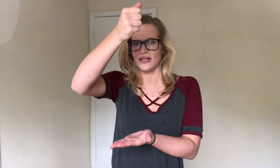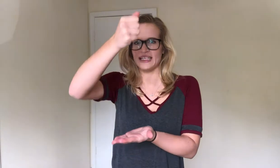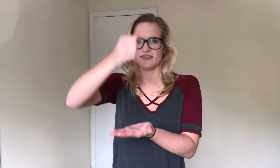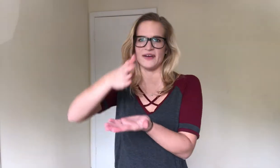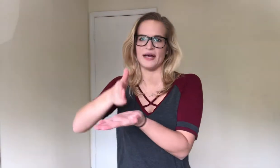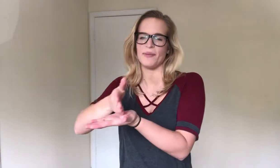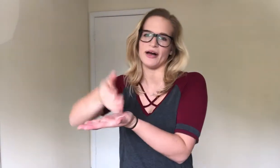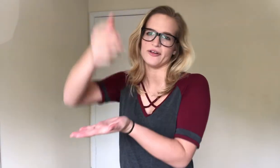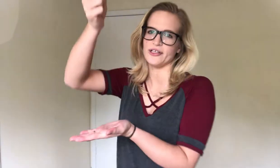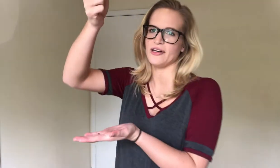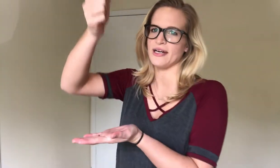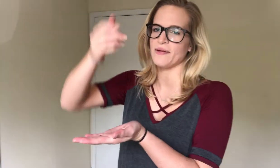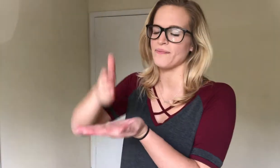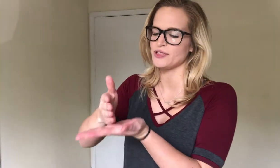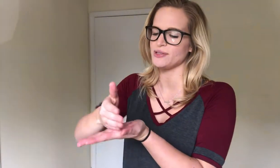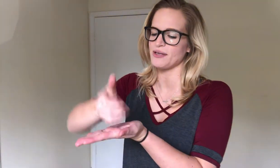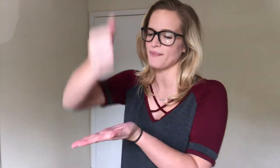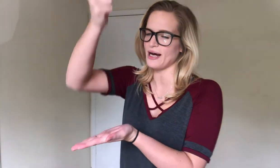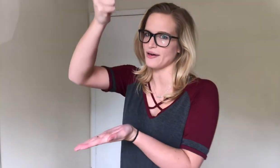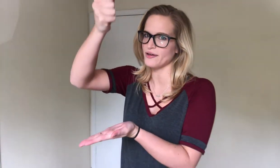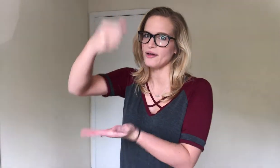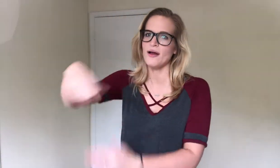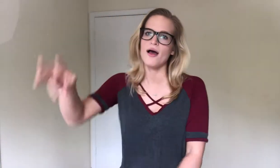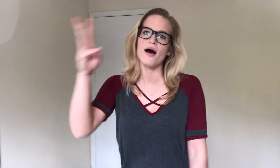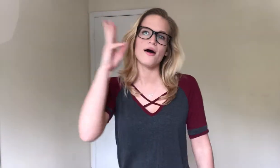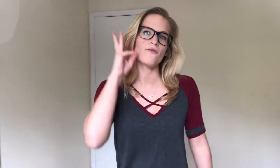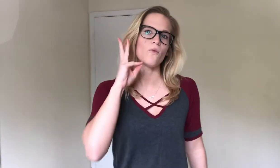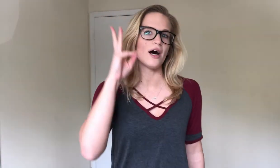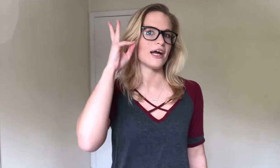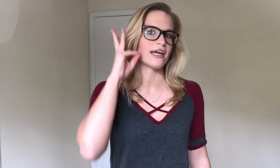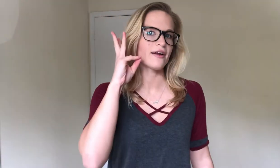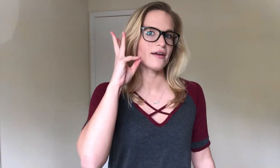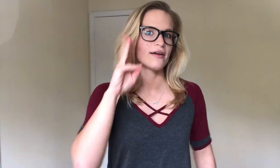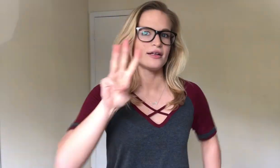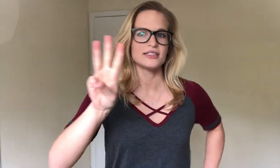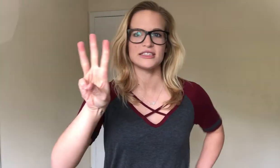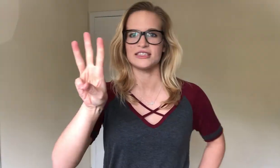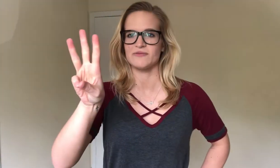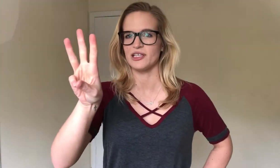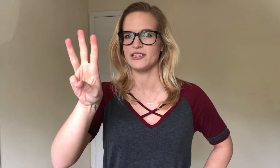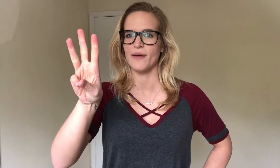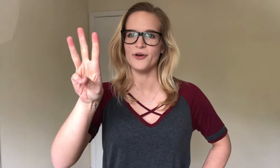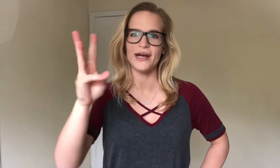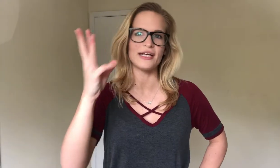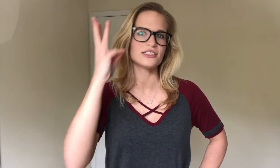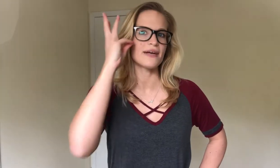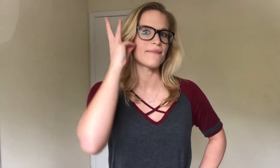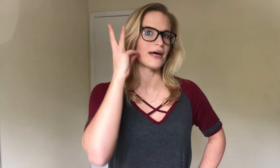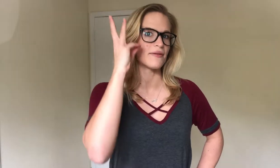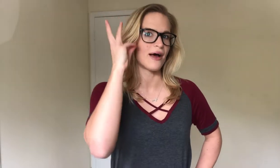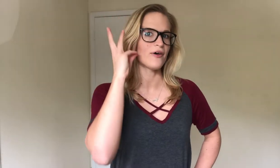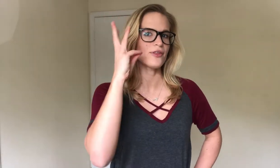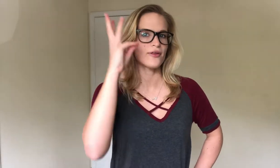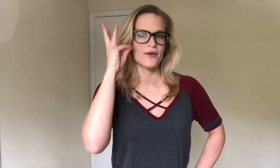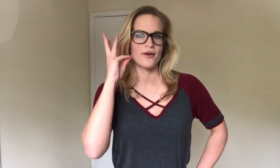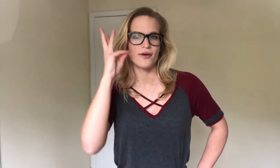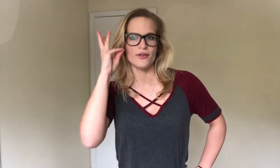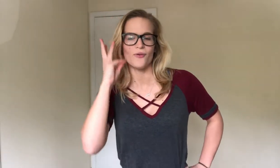classify a bottle in your hand, between the bottle of wine. So this is with a W handshape by the mouth. The